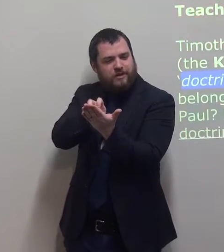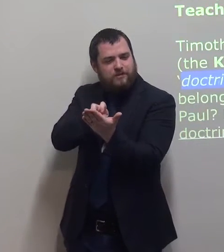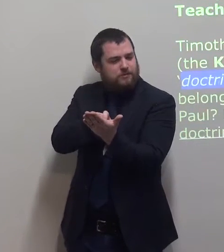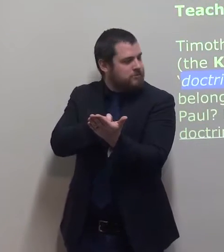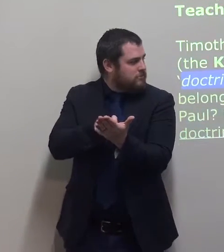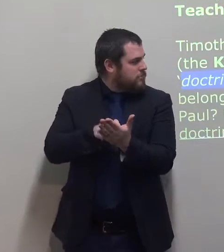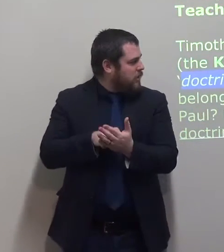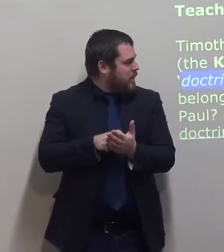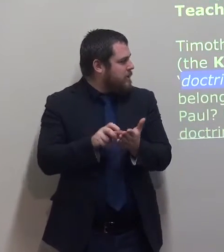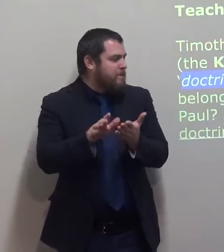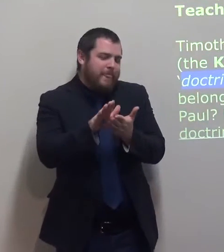Means the doctrine